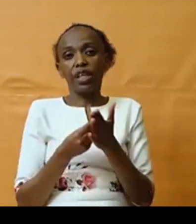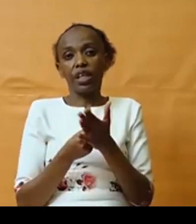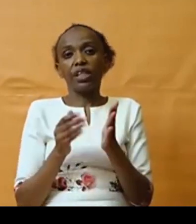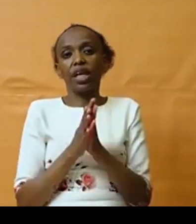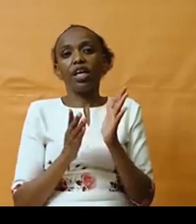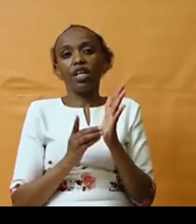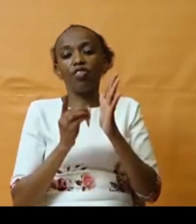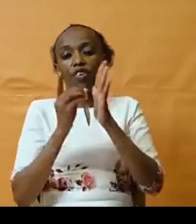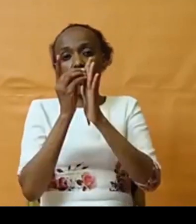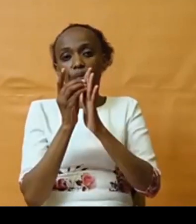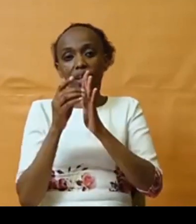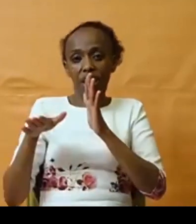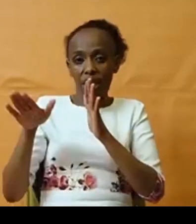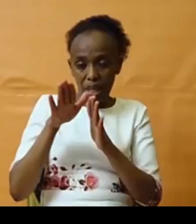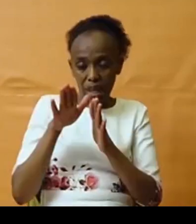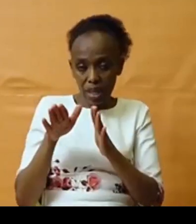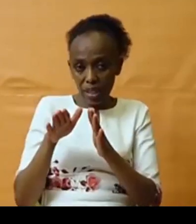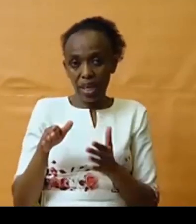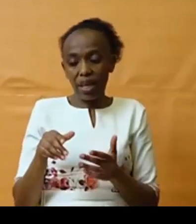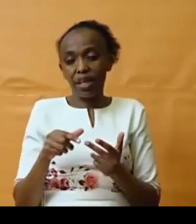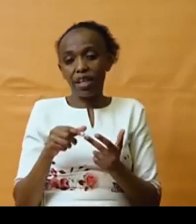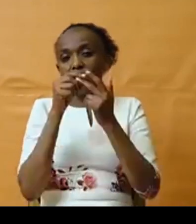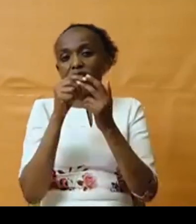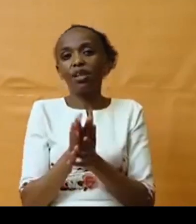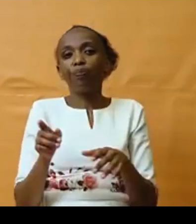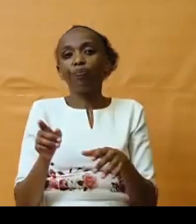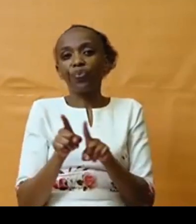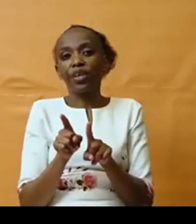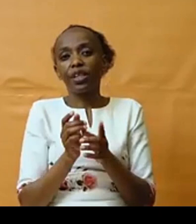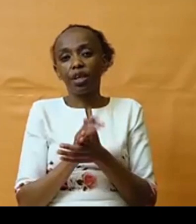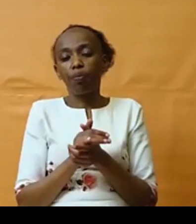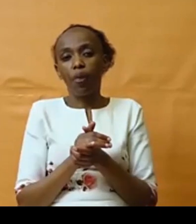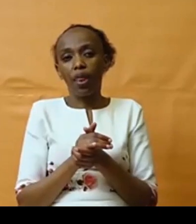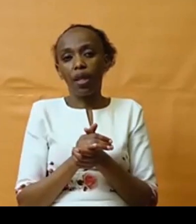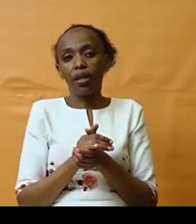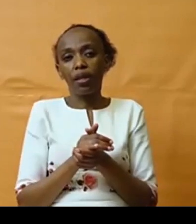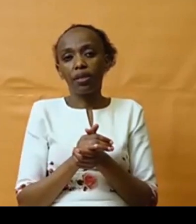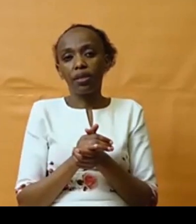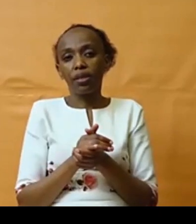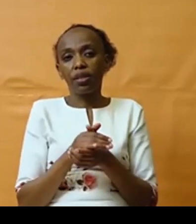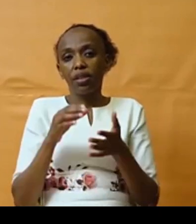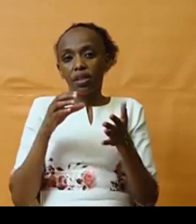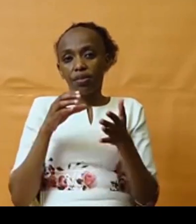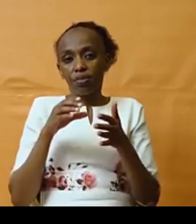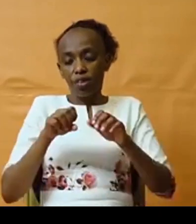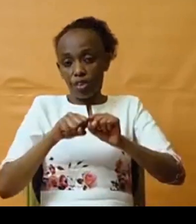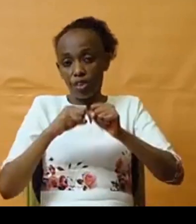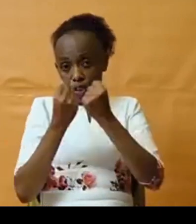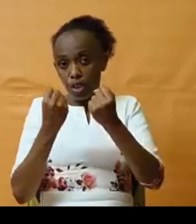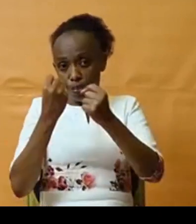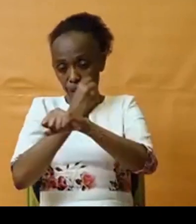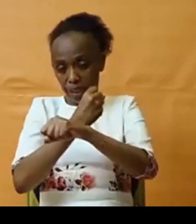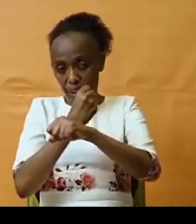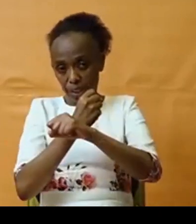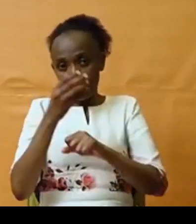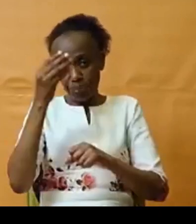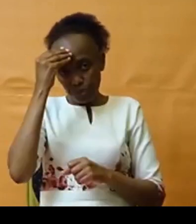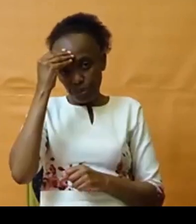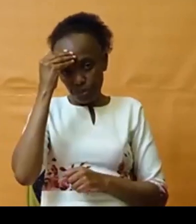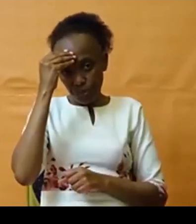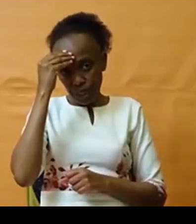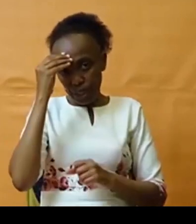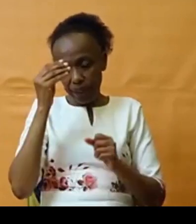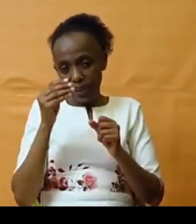and particularly also sectors for social protection, education, as well as